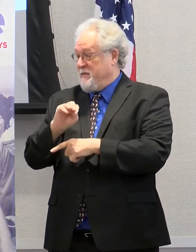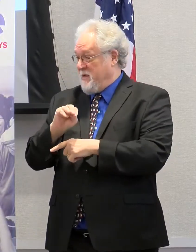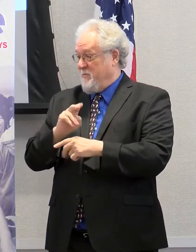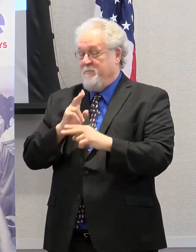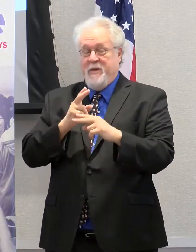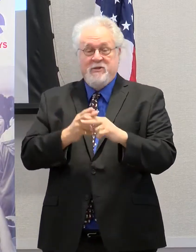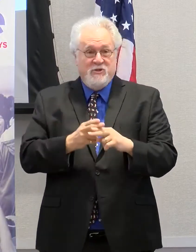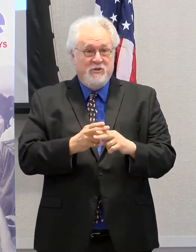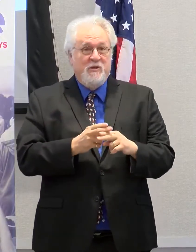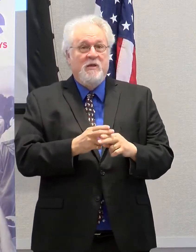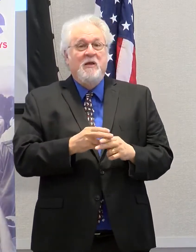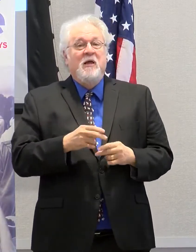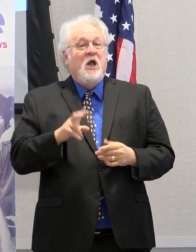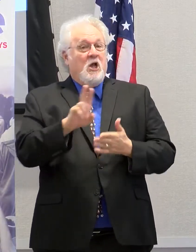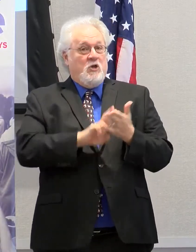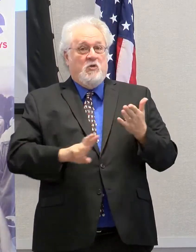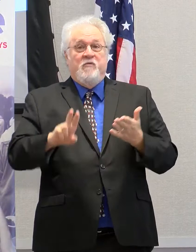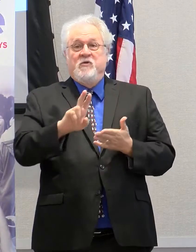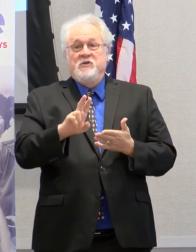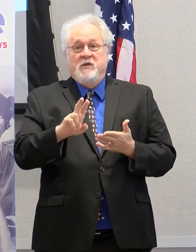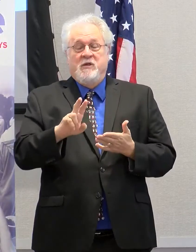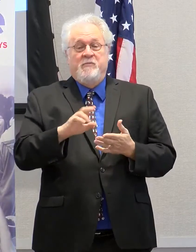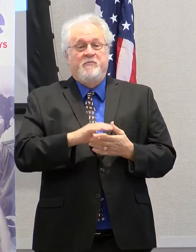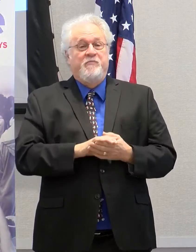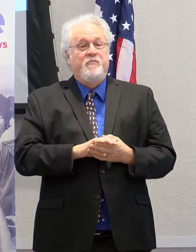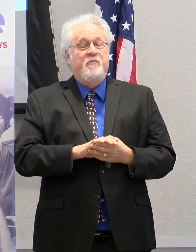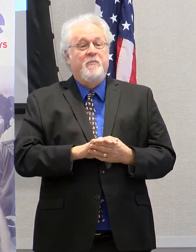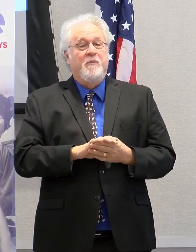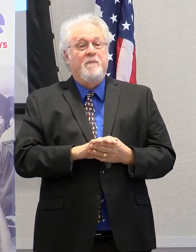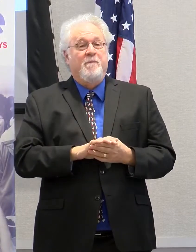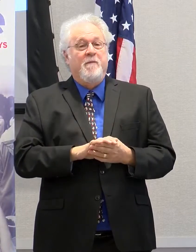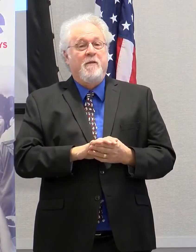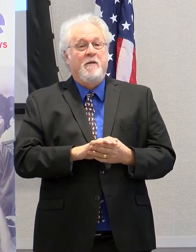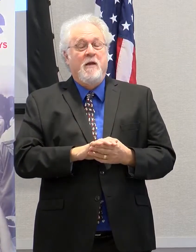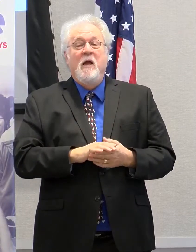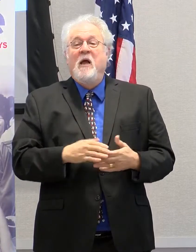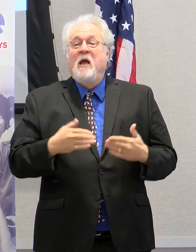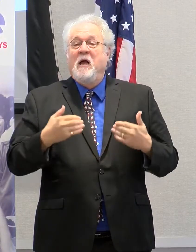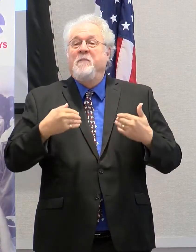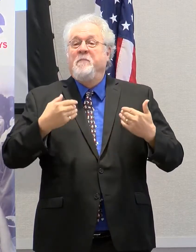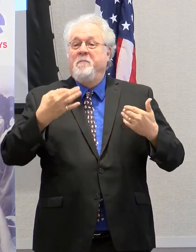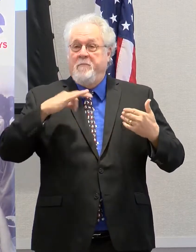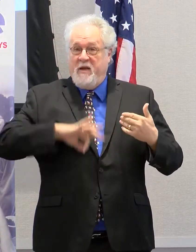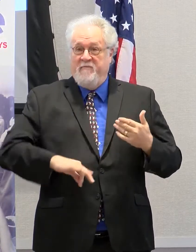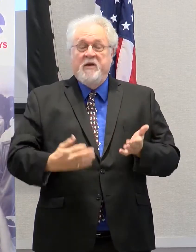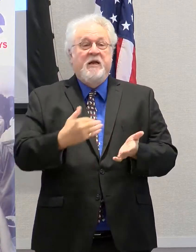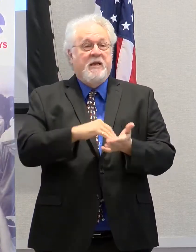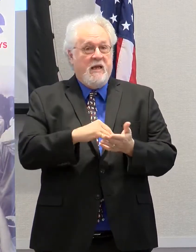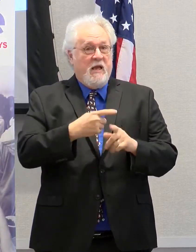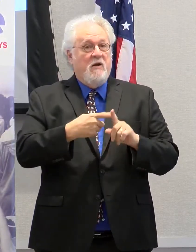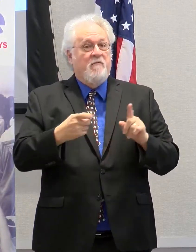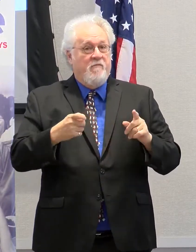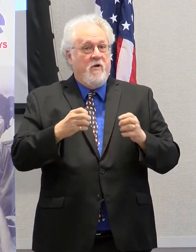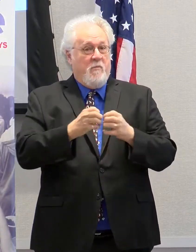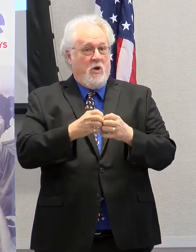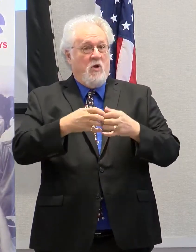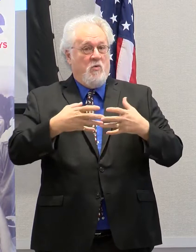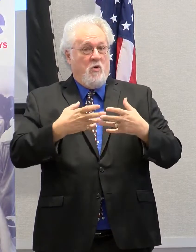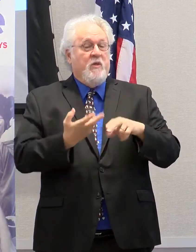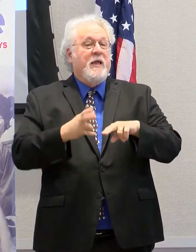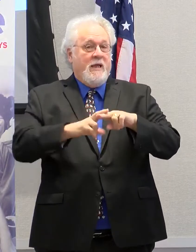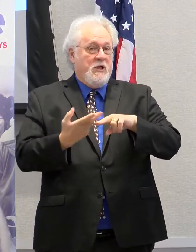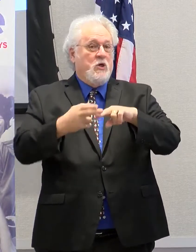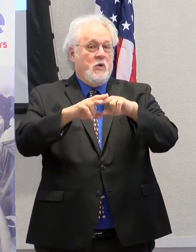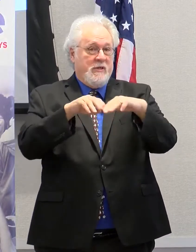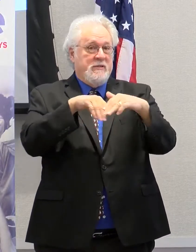reference, you know, the university has benefited, again, from a growth, increased